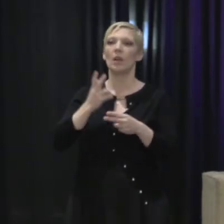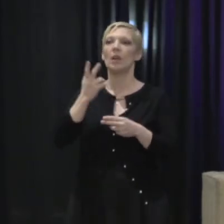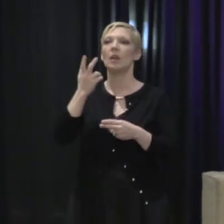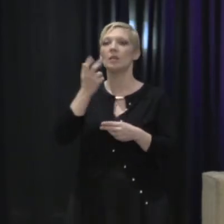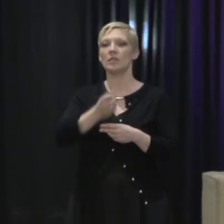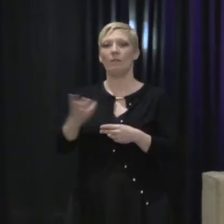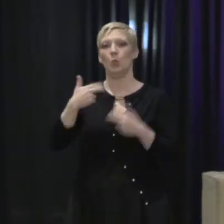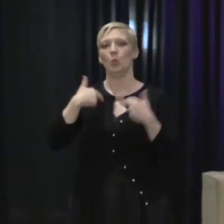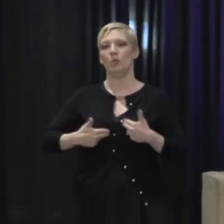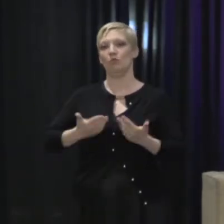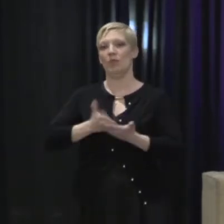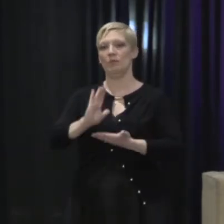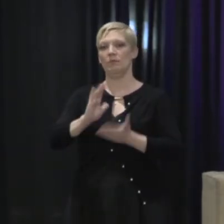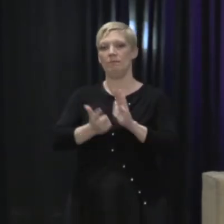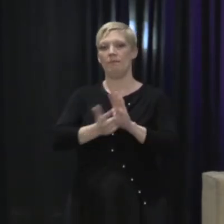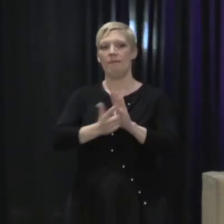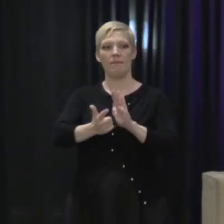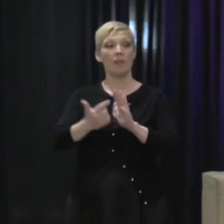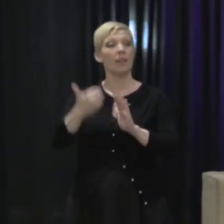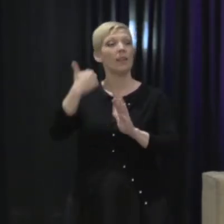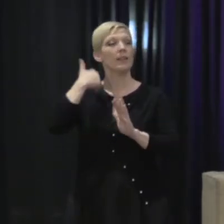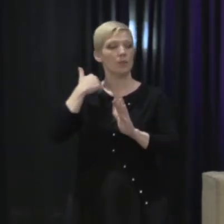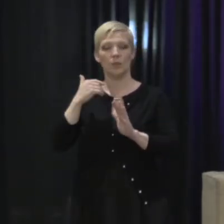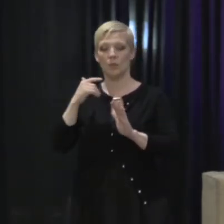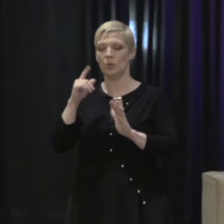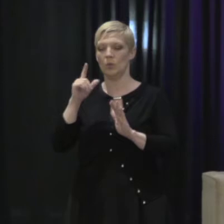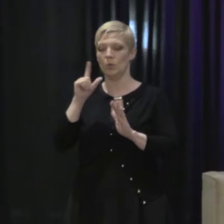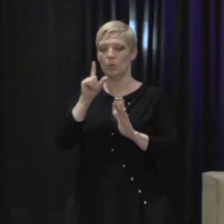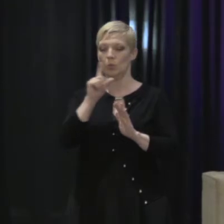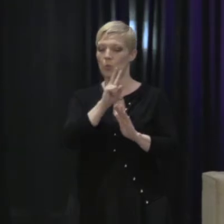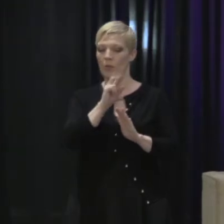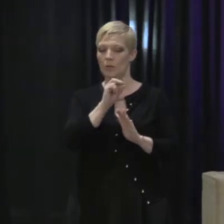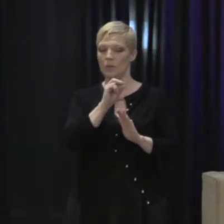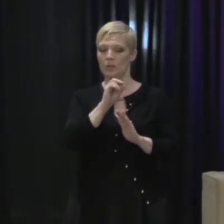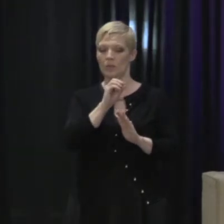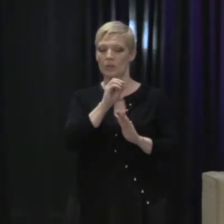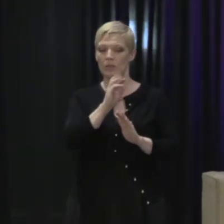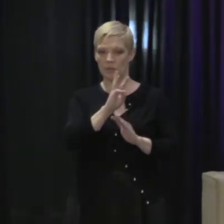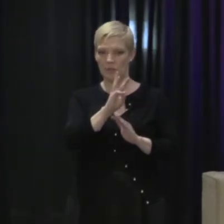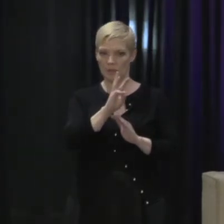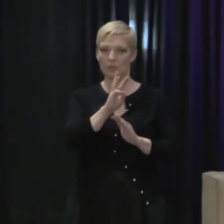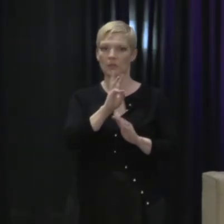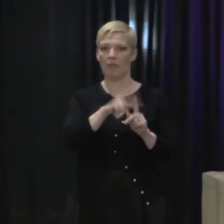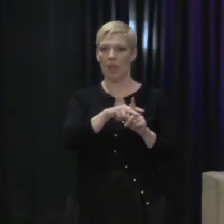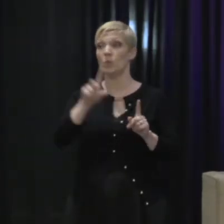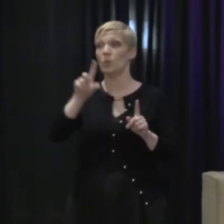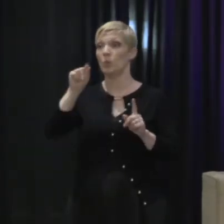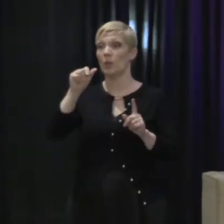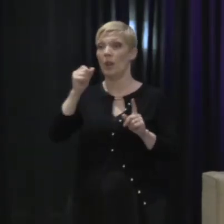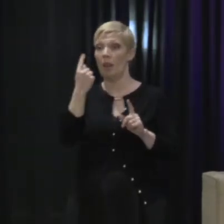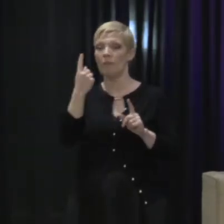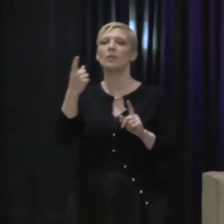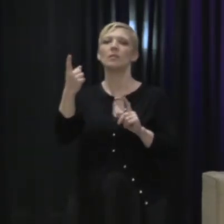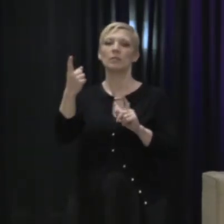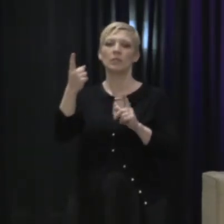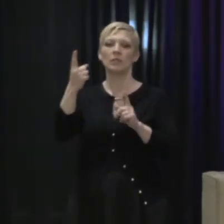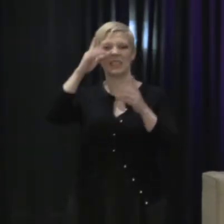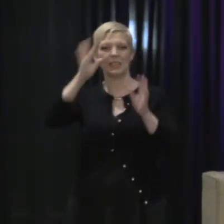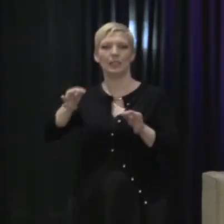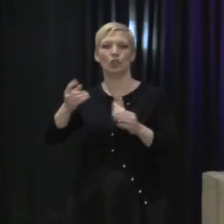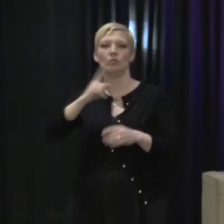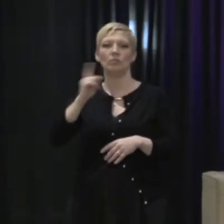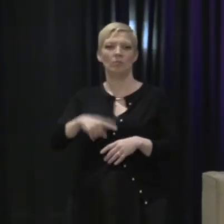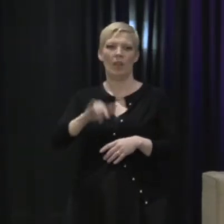And in 2011, that was back in 2006 we filed. In 2011 we got a decision, which is actually in human rights world,